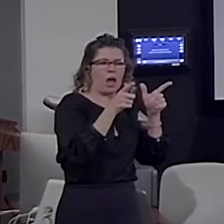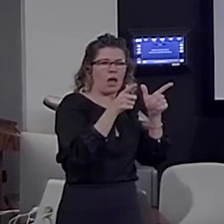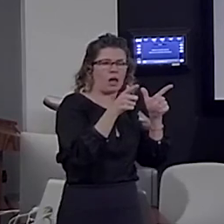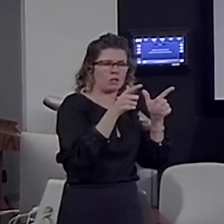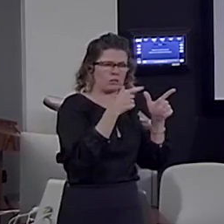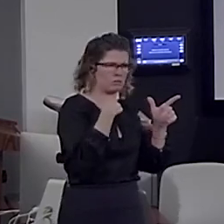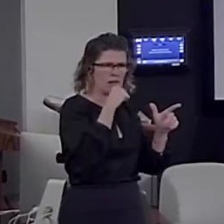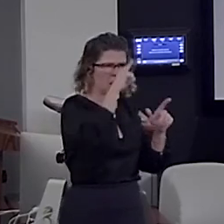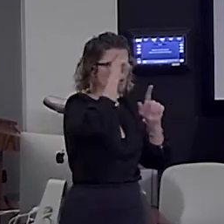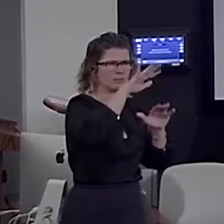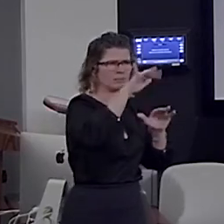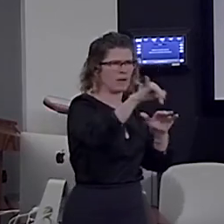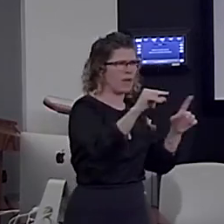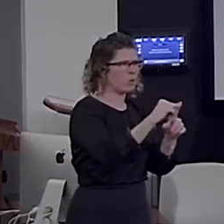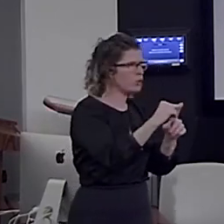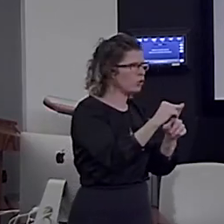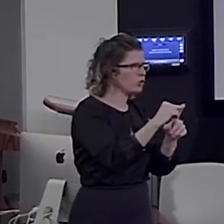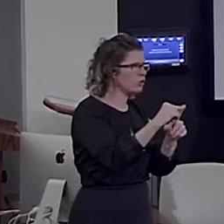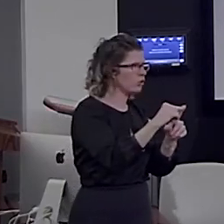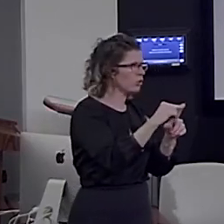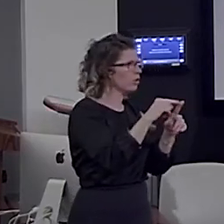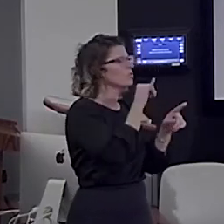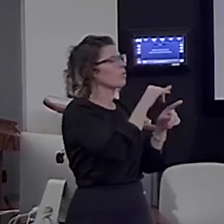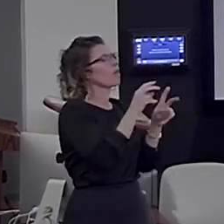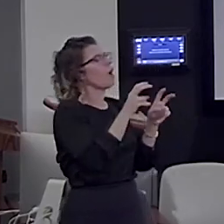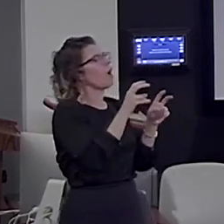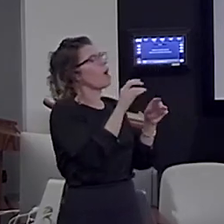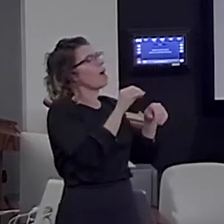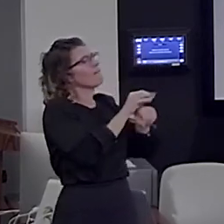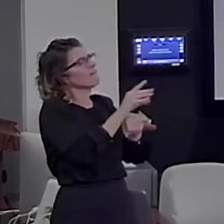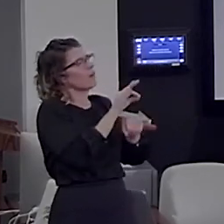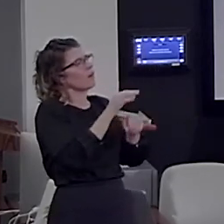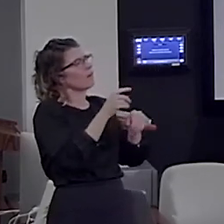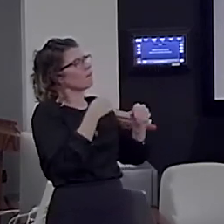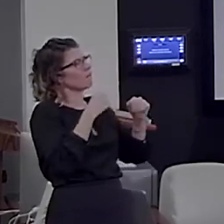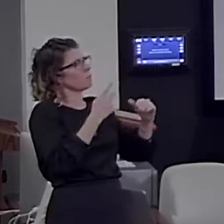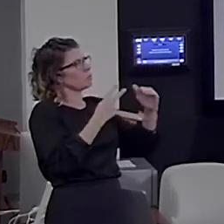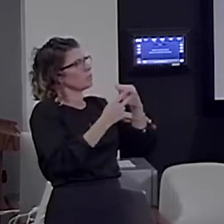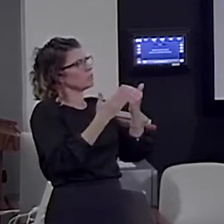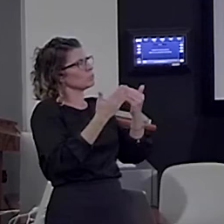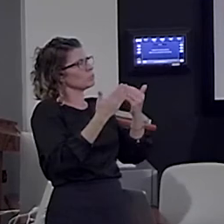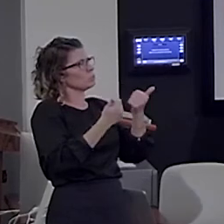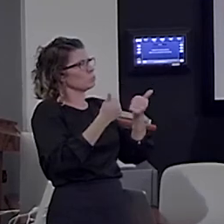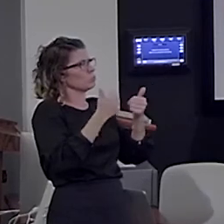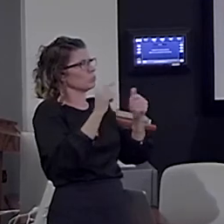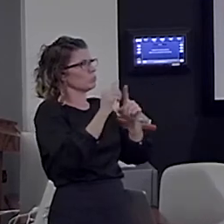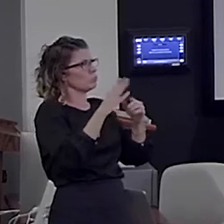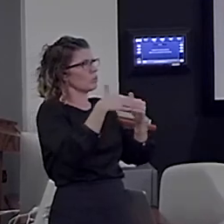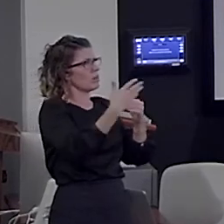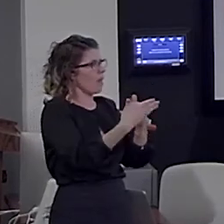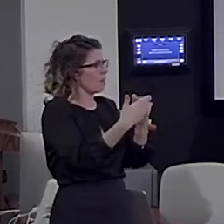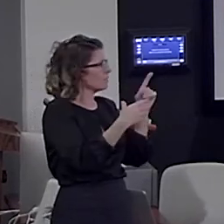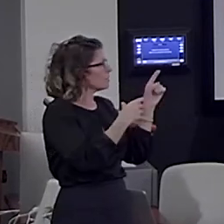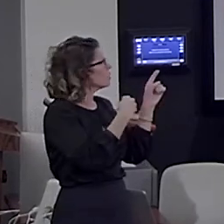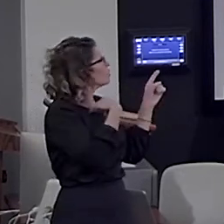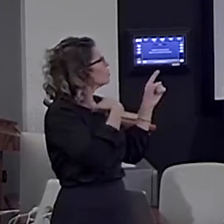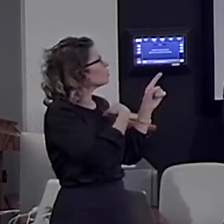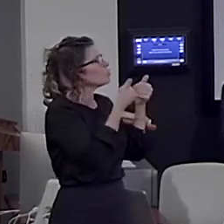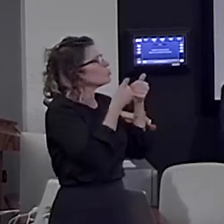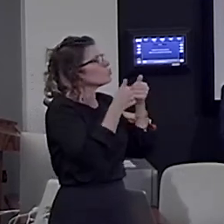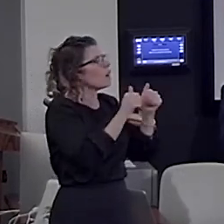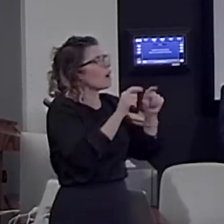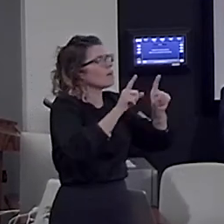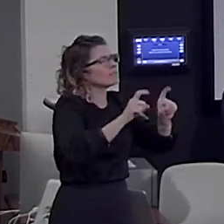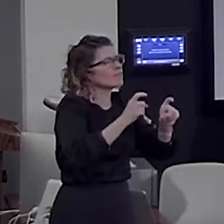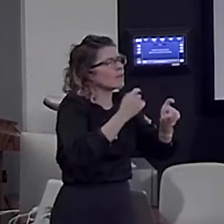preceding ones. So, certainly, probability effects should not be neglected. So, we try to test this notion of pure transition